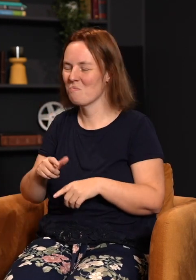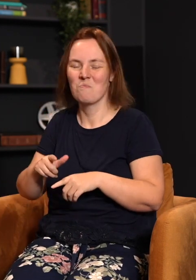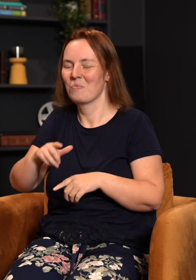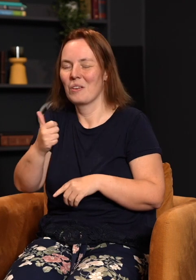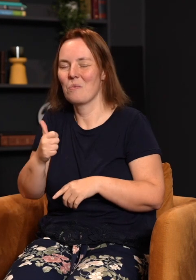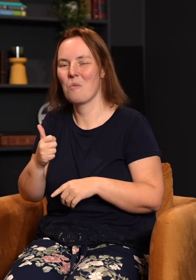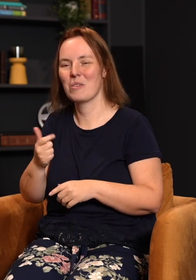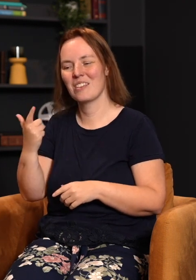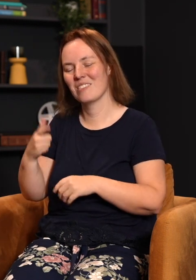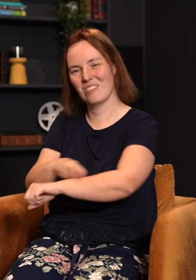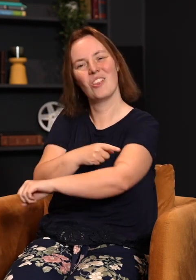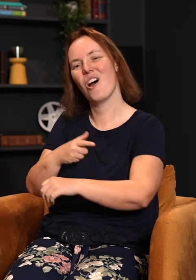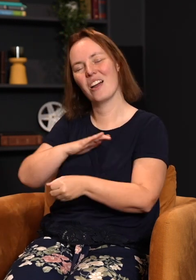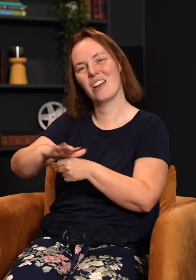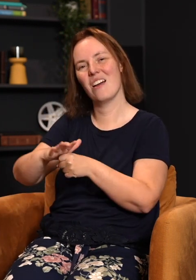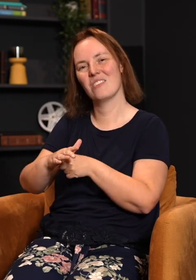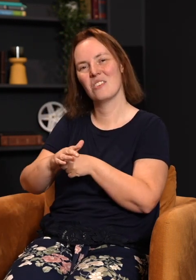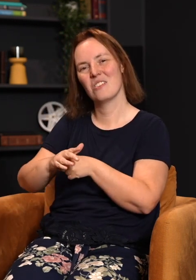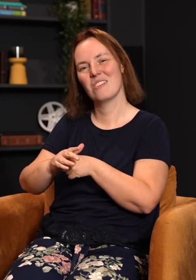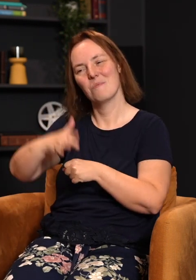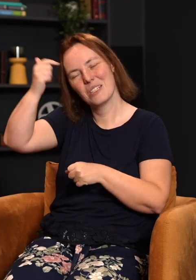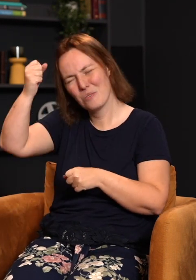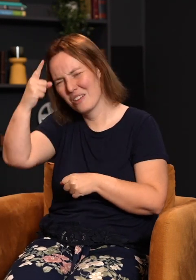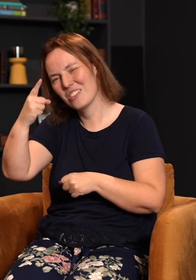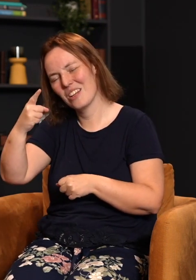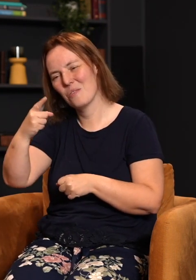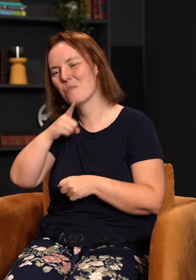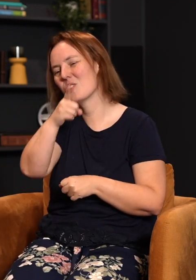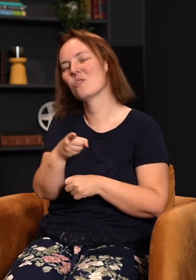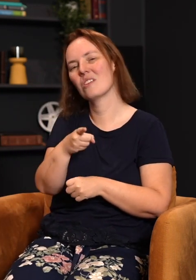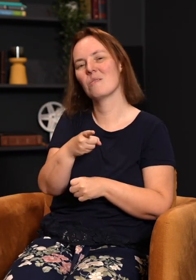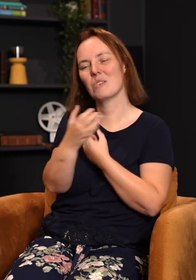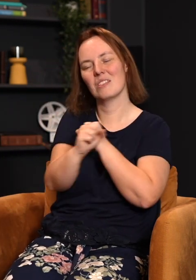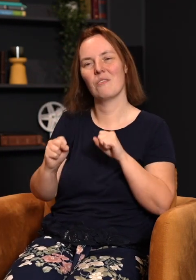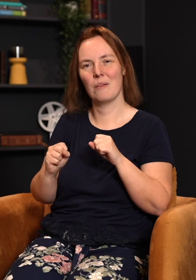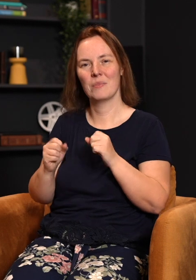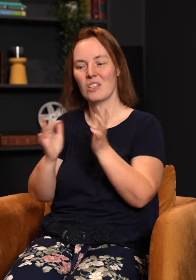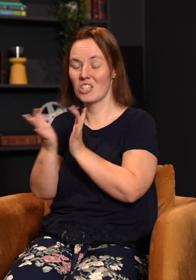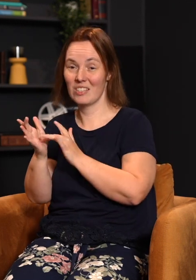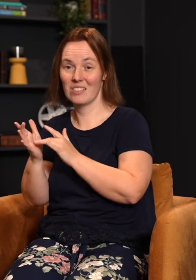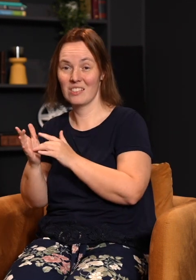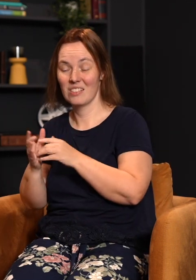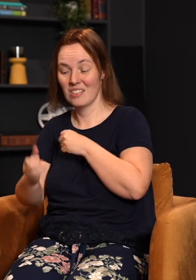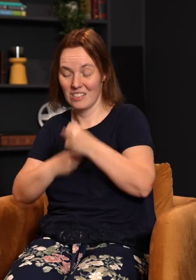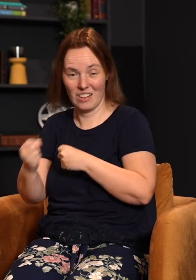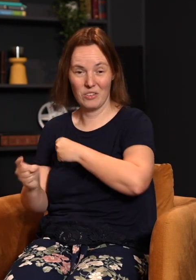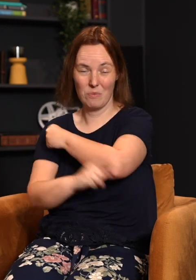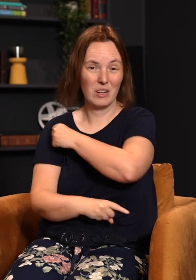Because we will realize what we've been saved from and how great God's love is for me. Jesus suffered the punishment of my sins so I can be part.